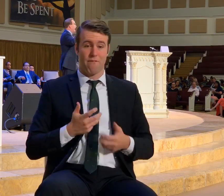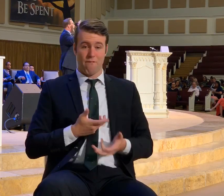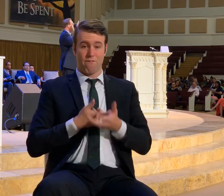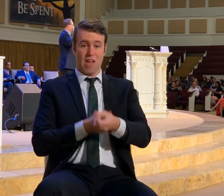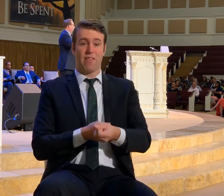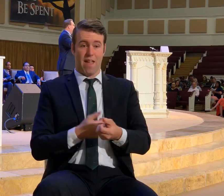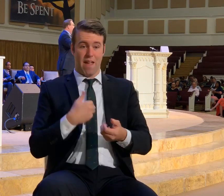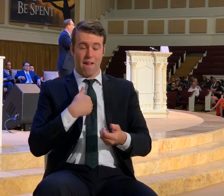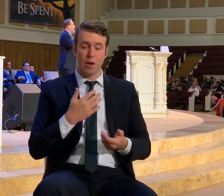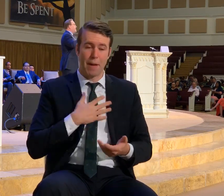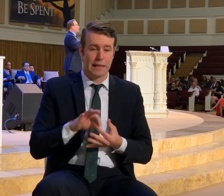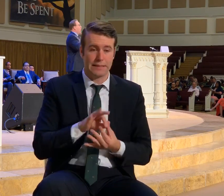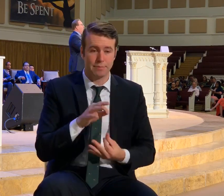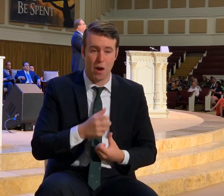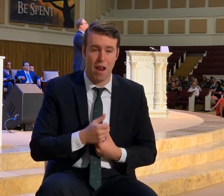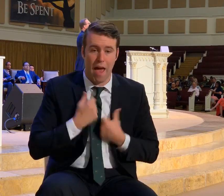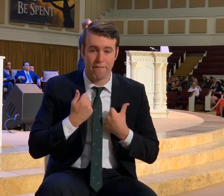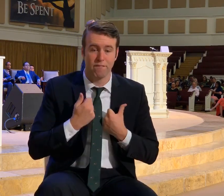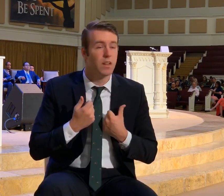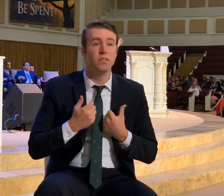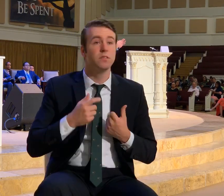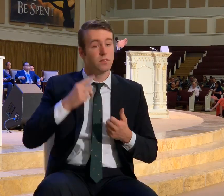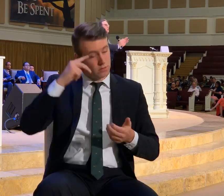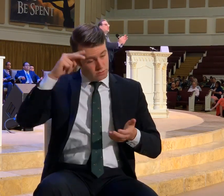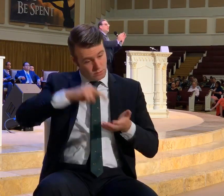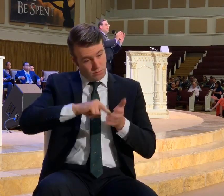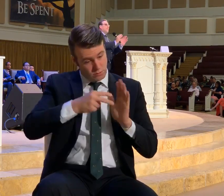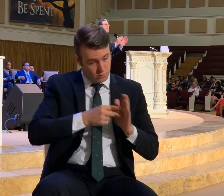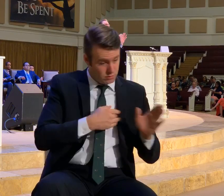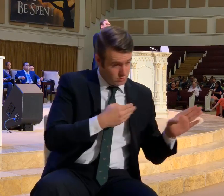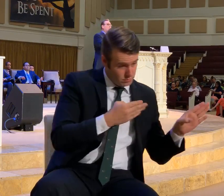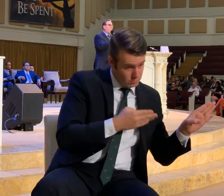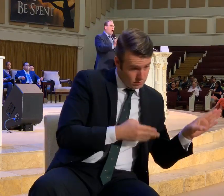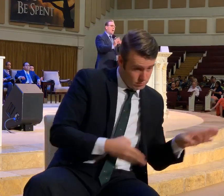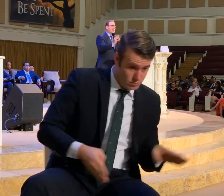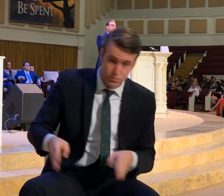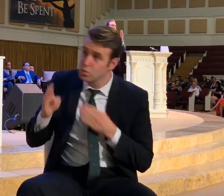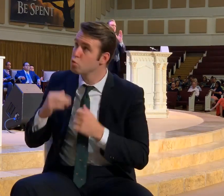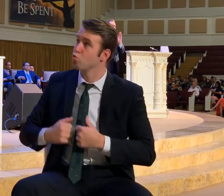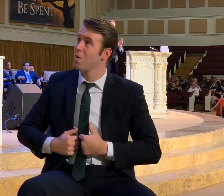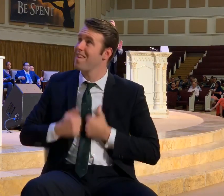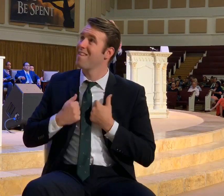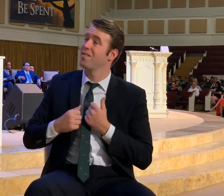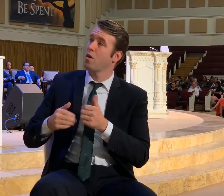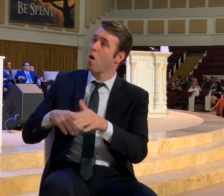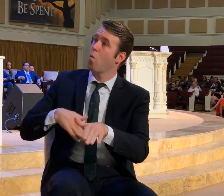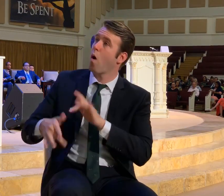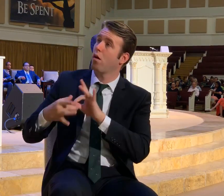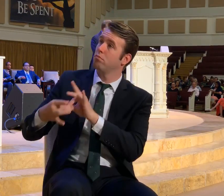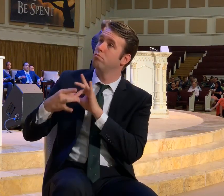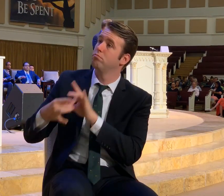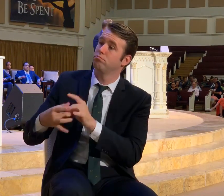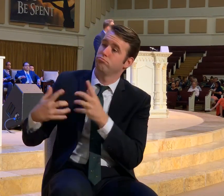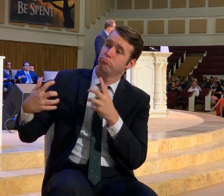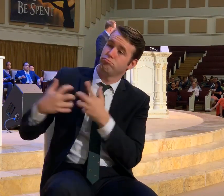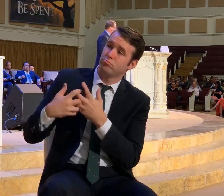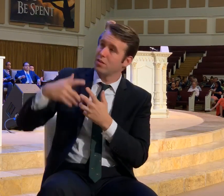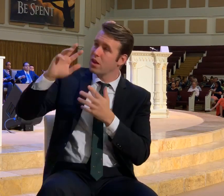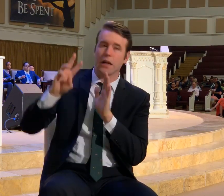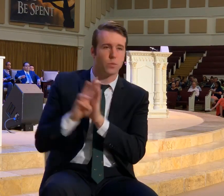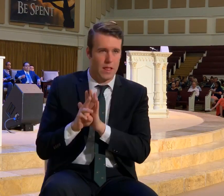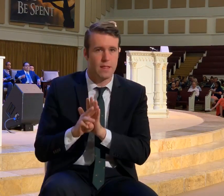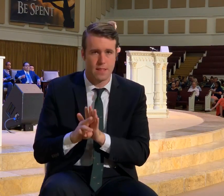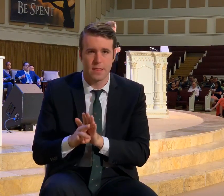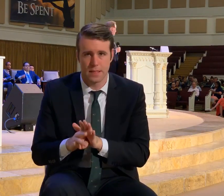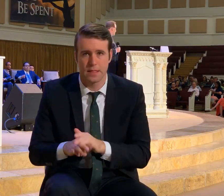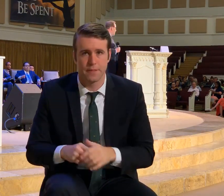discipleship. Our spirit life. It's all to move us. To live and walk into conformity. To the will and word of God.